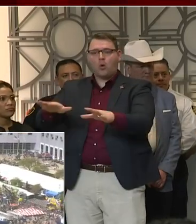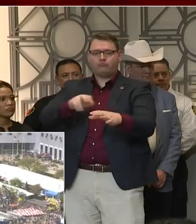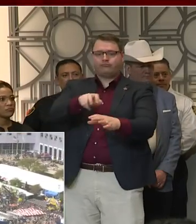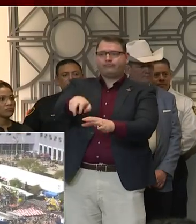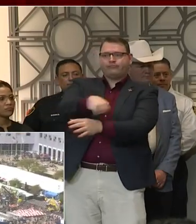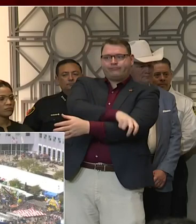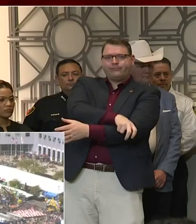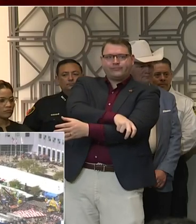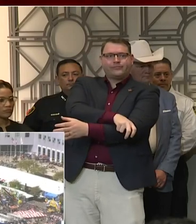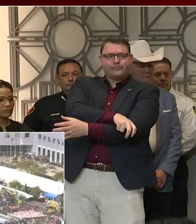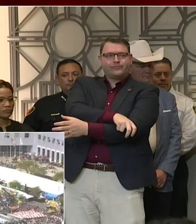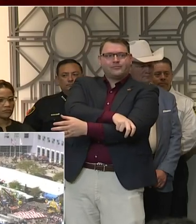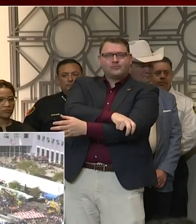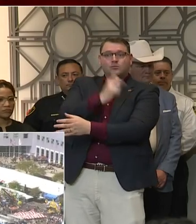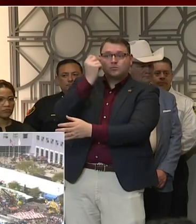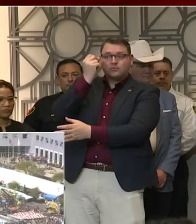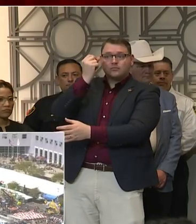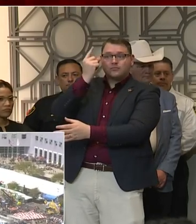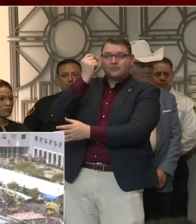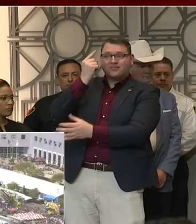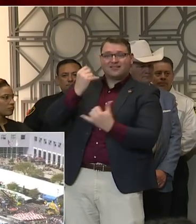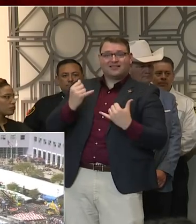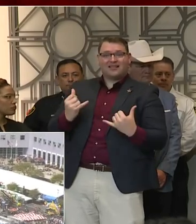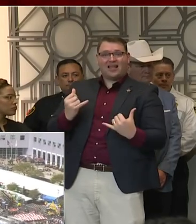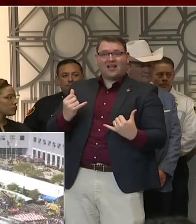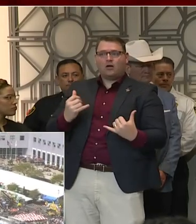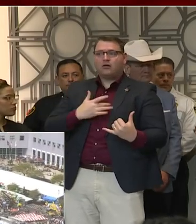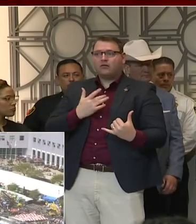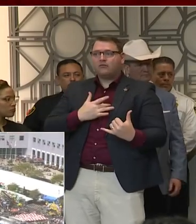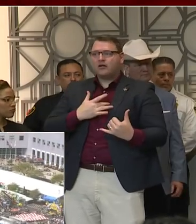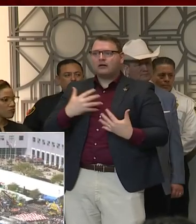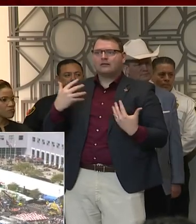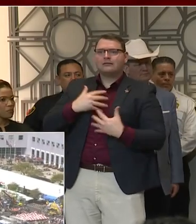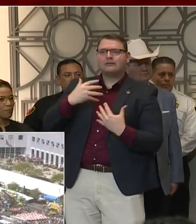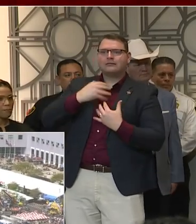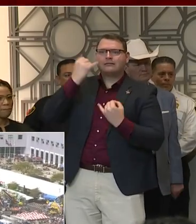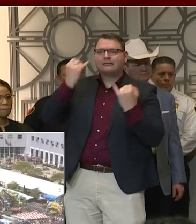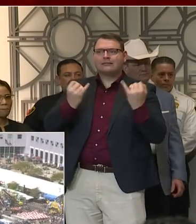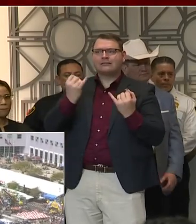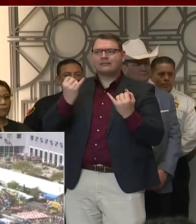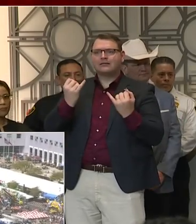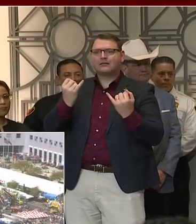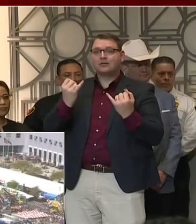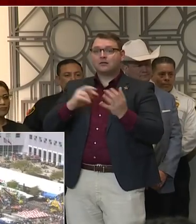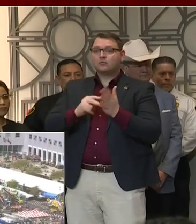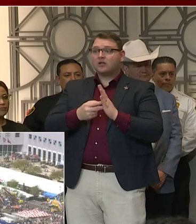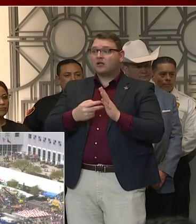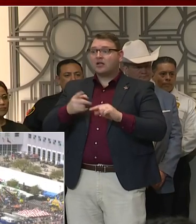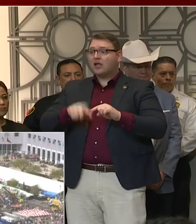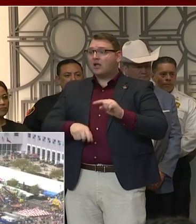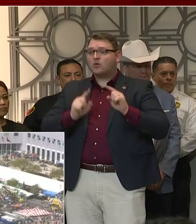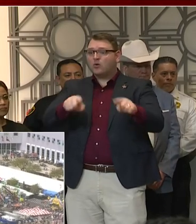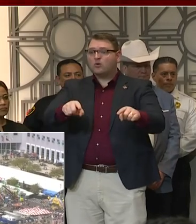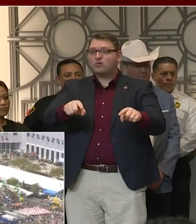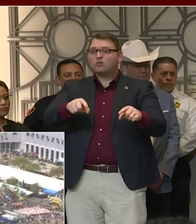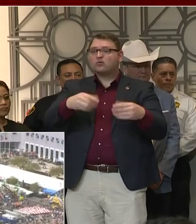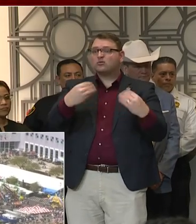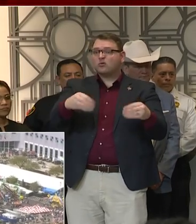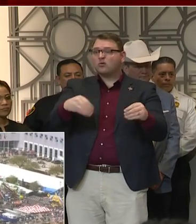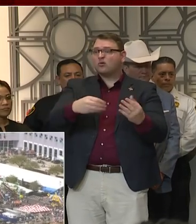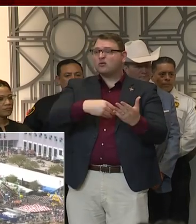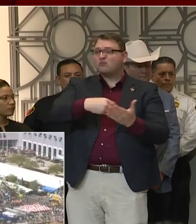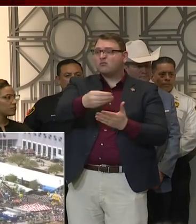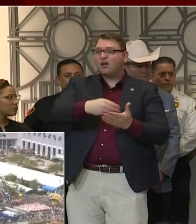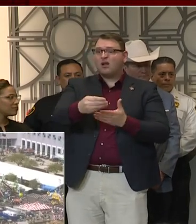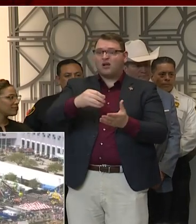okay, or be fearful, you know. Yes, you can go to the store and buy the soap and buy the sanitizer. And quite